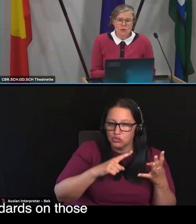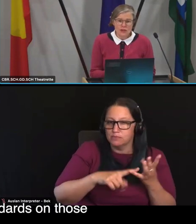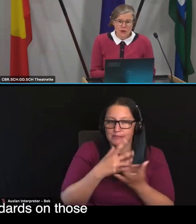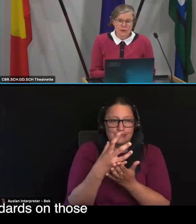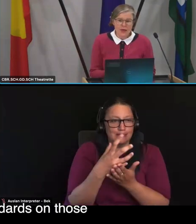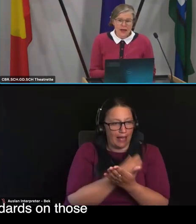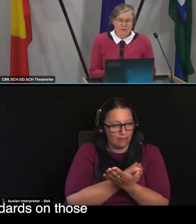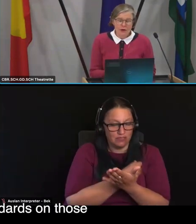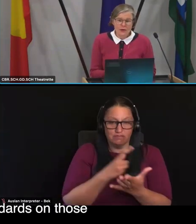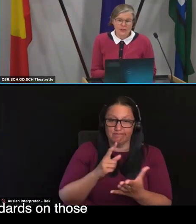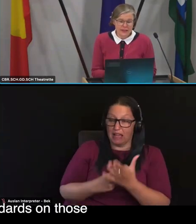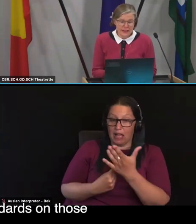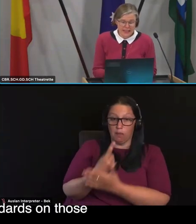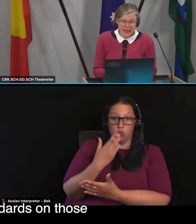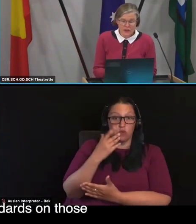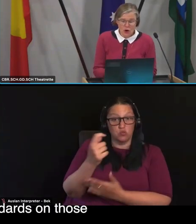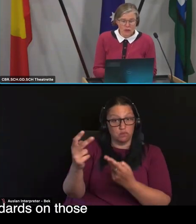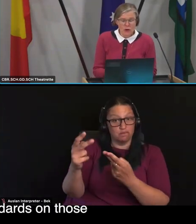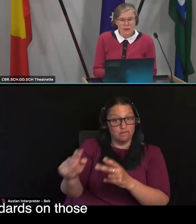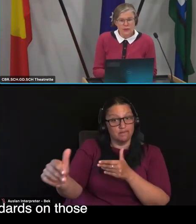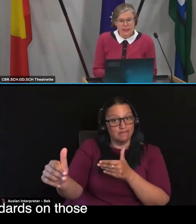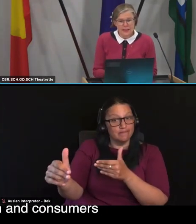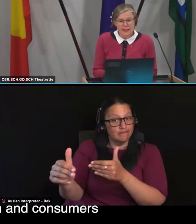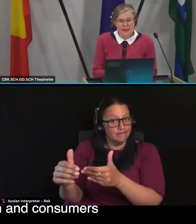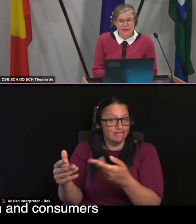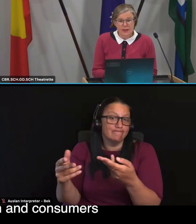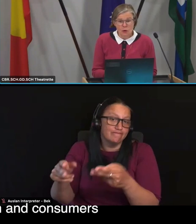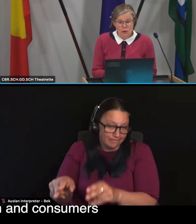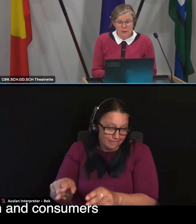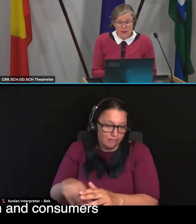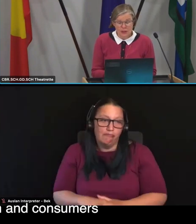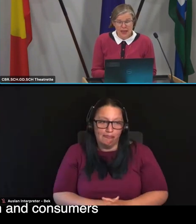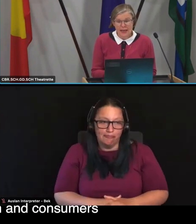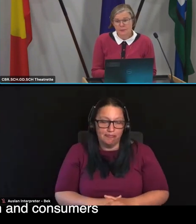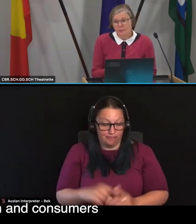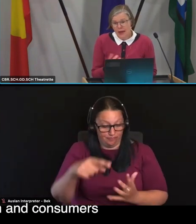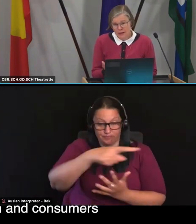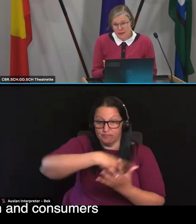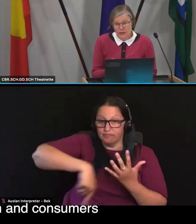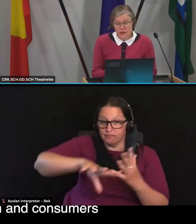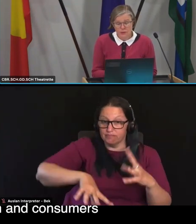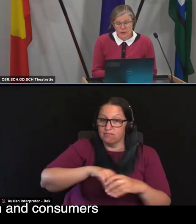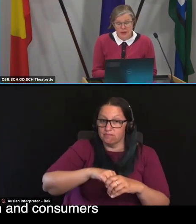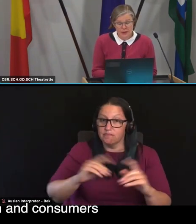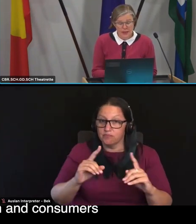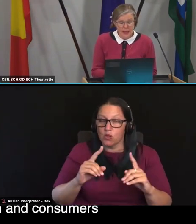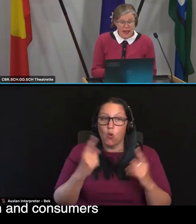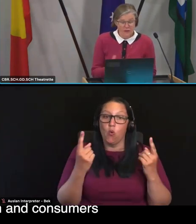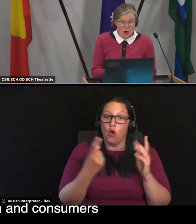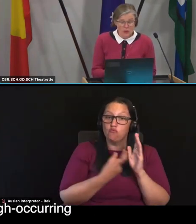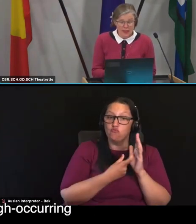There's also a focus in the standards on those things that the Royal Commission and consumers